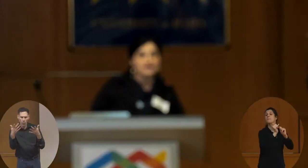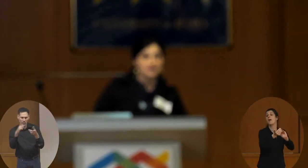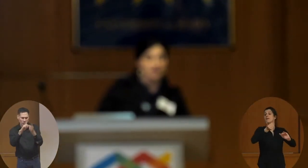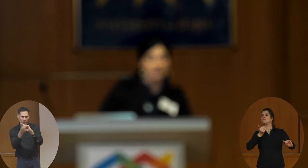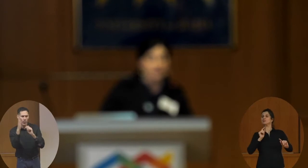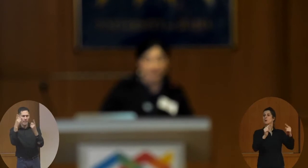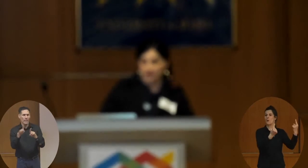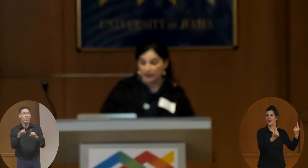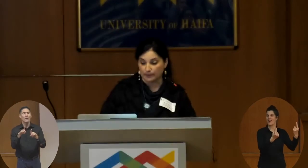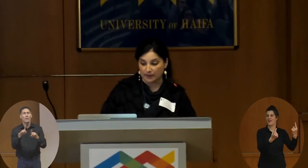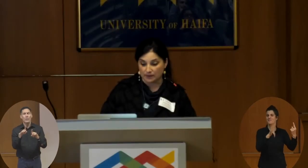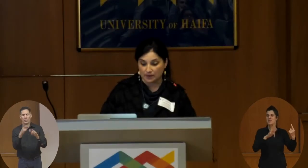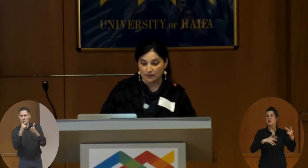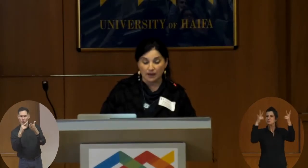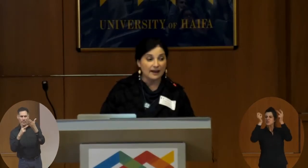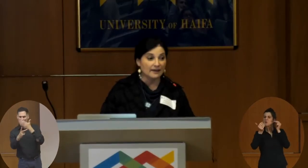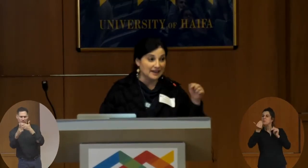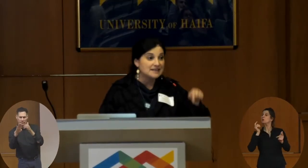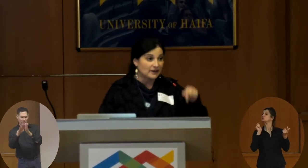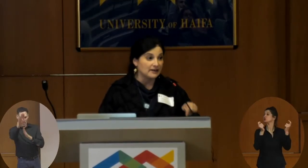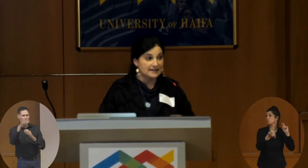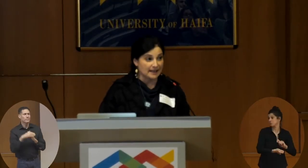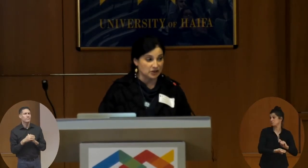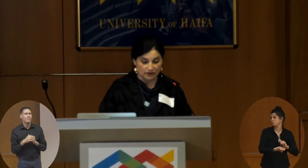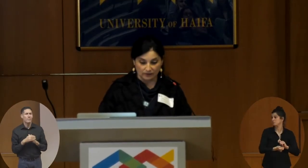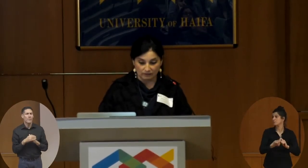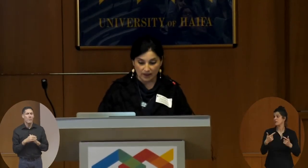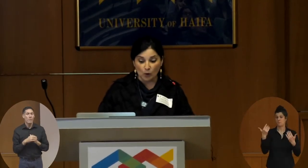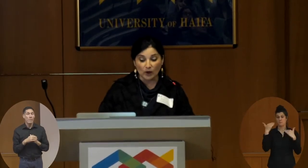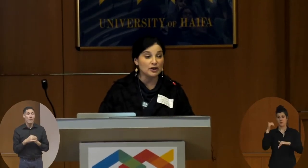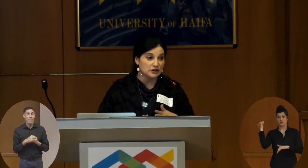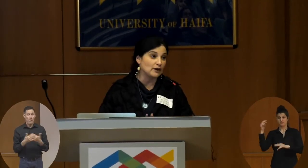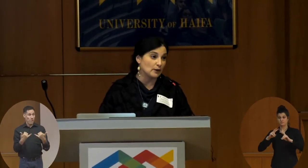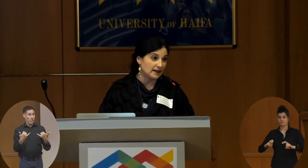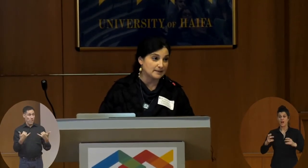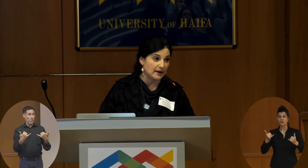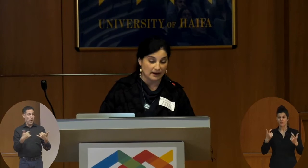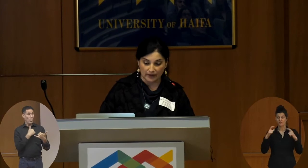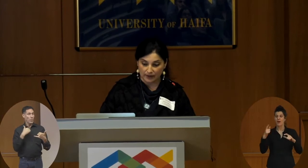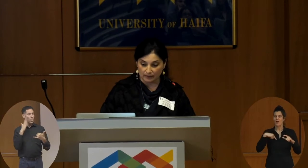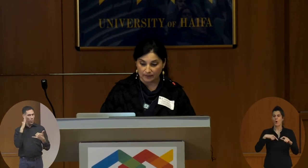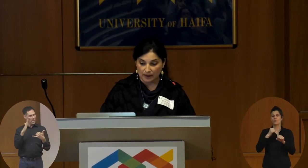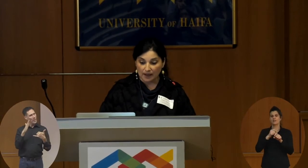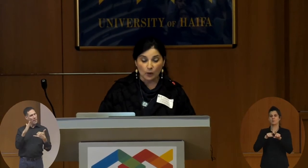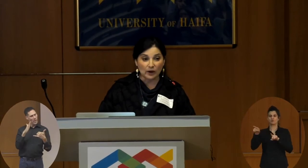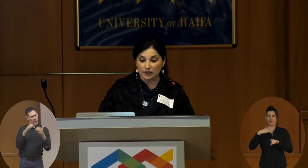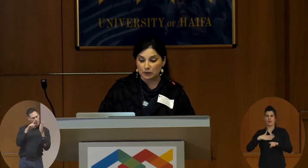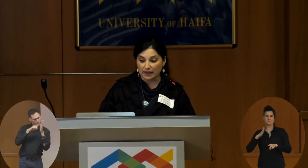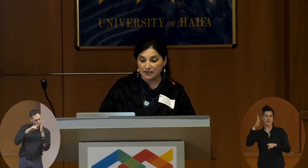foresee its further development in this very session we're going to follow this path we're going to meet